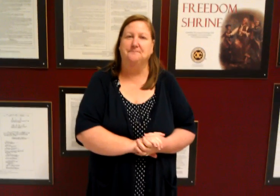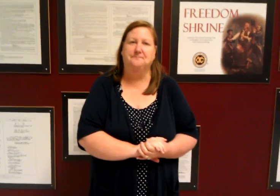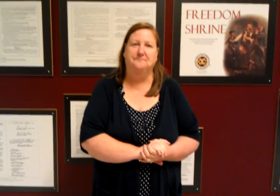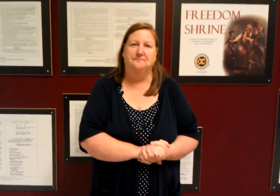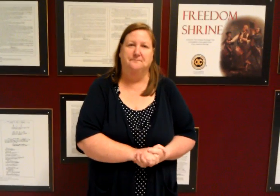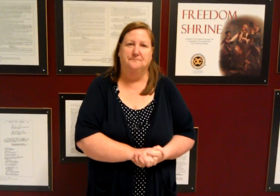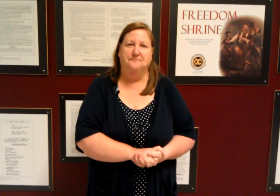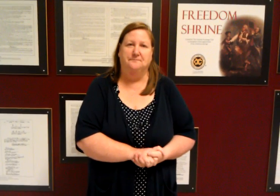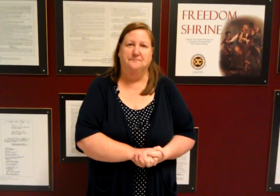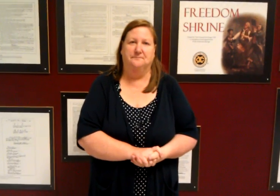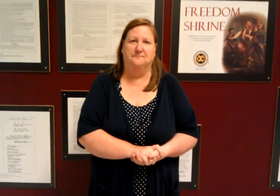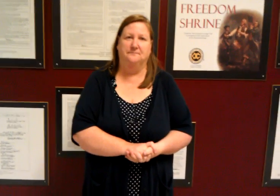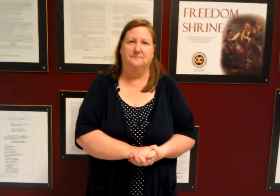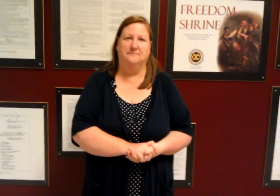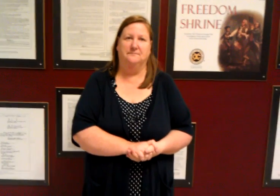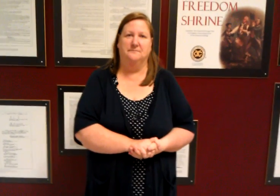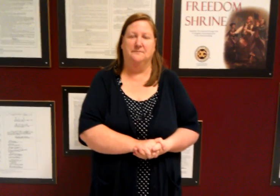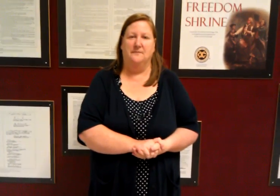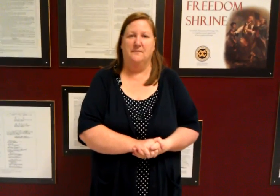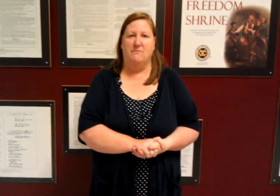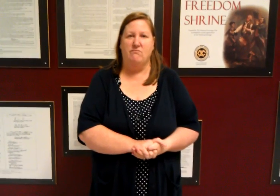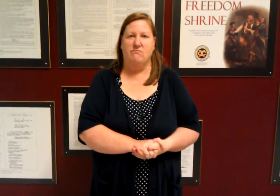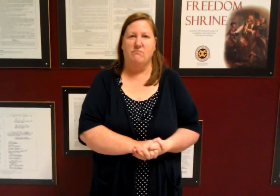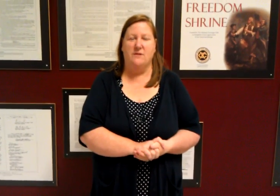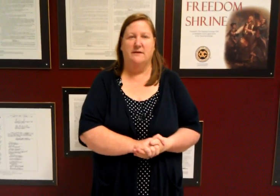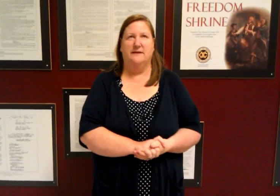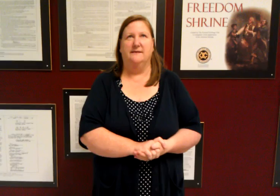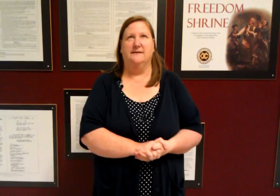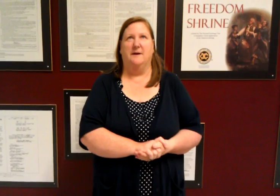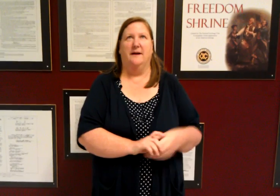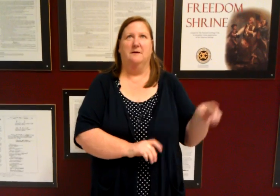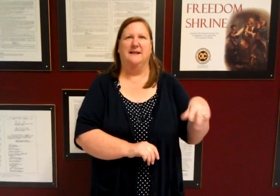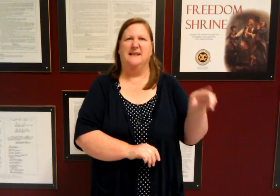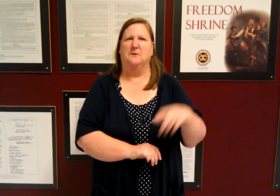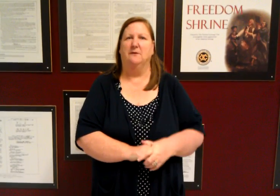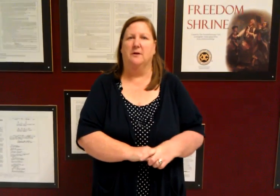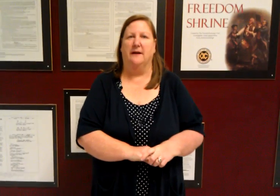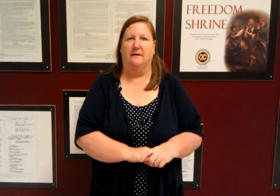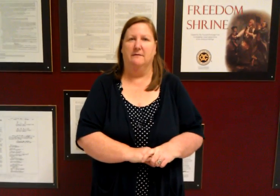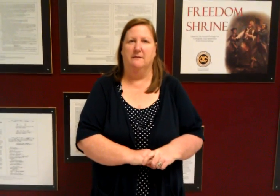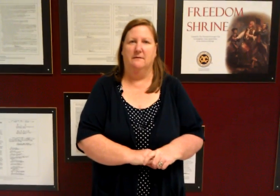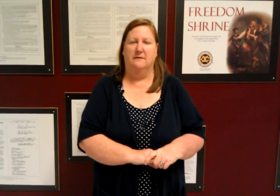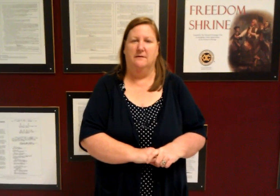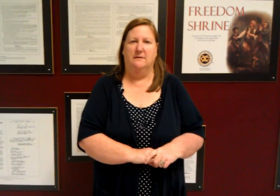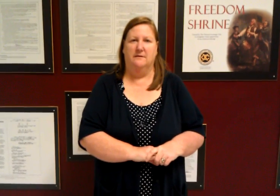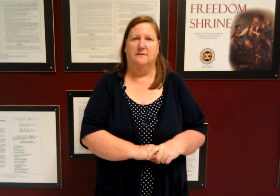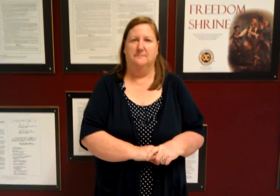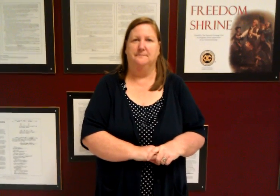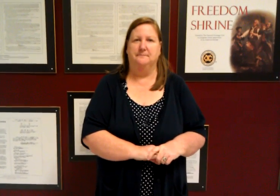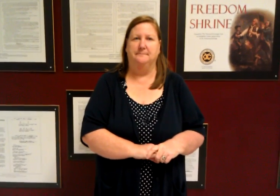many um how many days are you on your round this is my when I say 24th day your 24th day so you're going to do